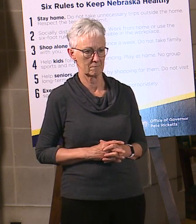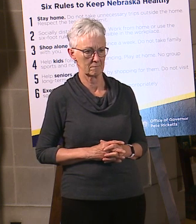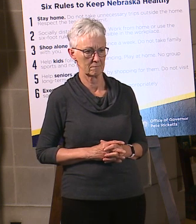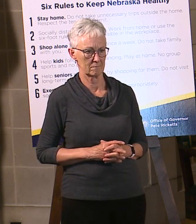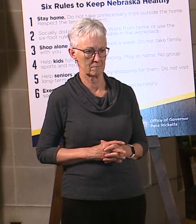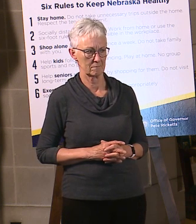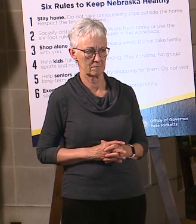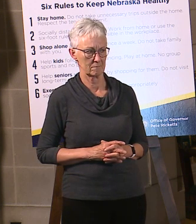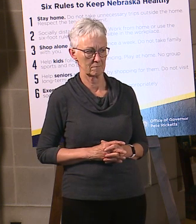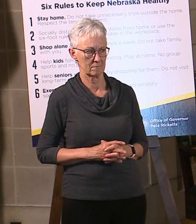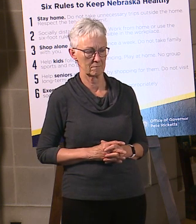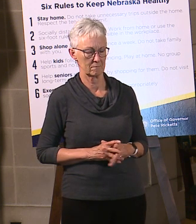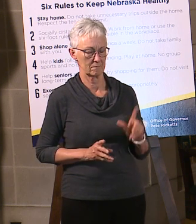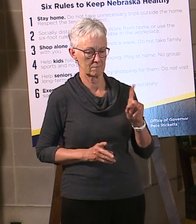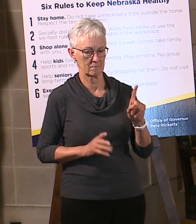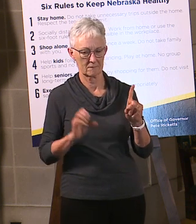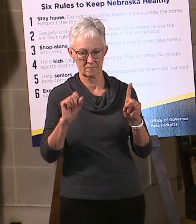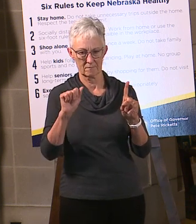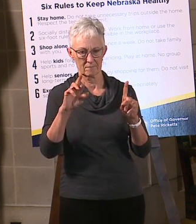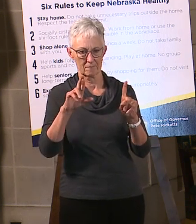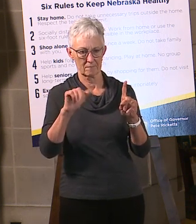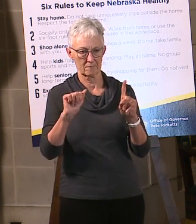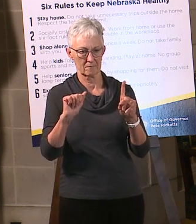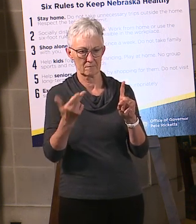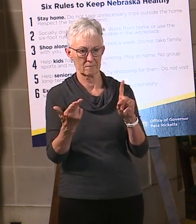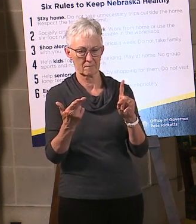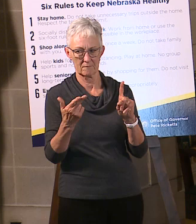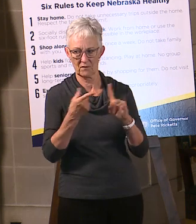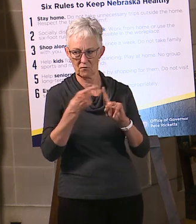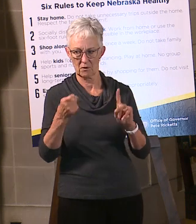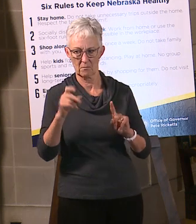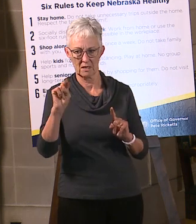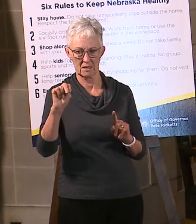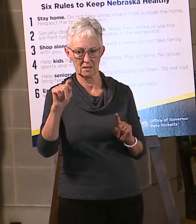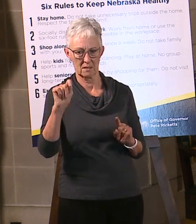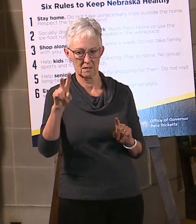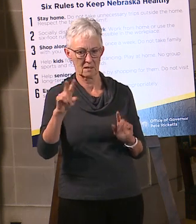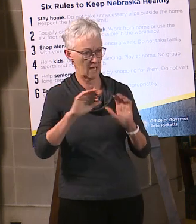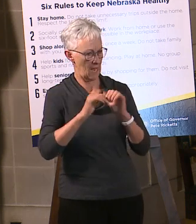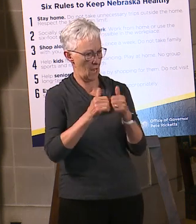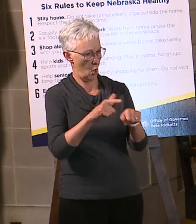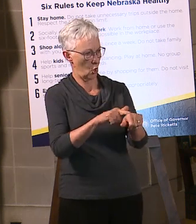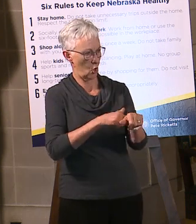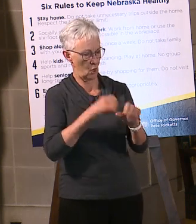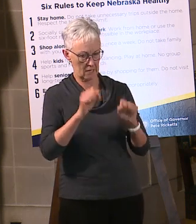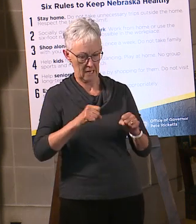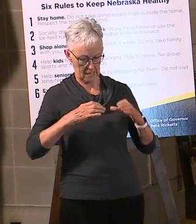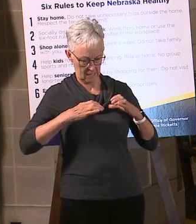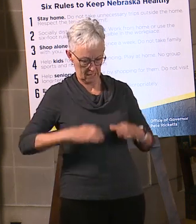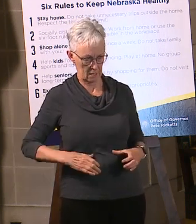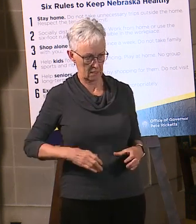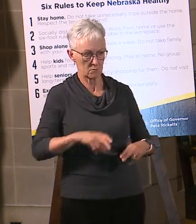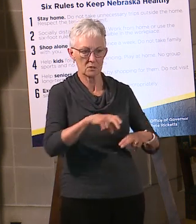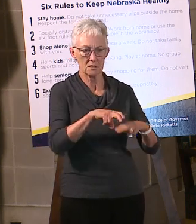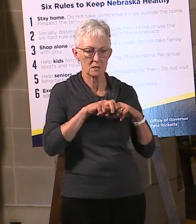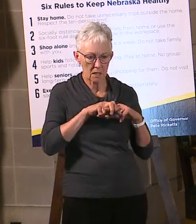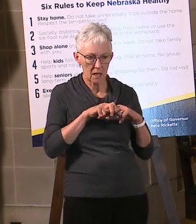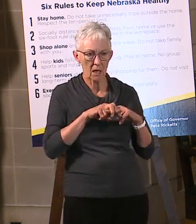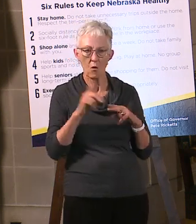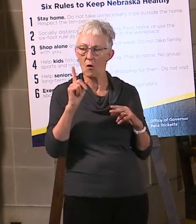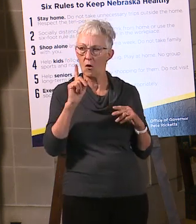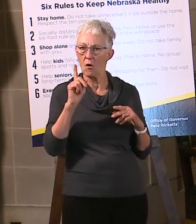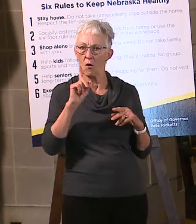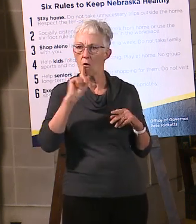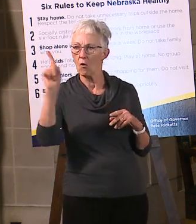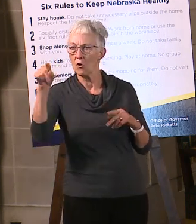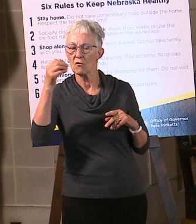customers. So Sarah Kirkley from NTV wants to know, how long can a customer go to a restaurant and order a meal and drink